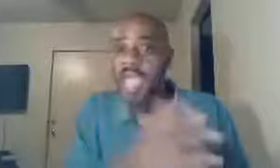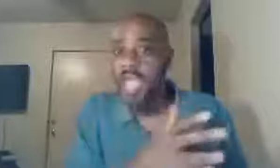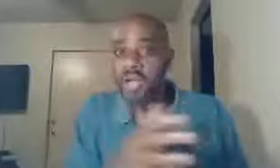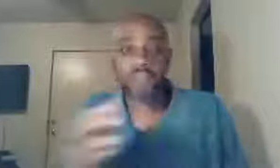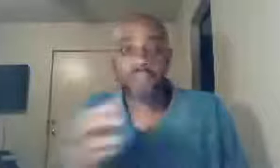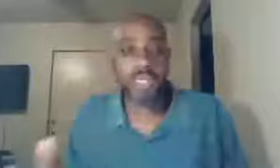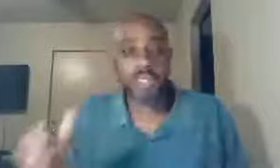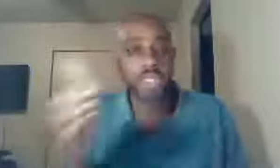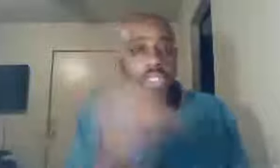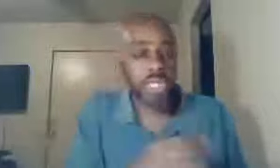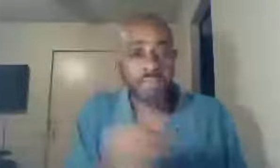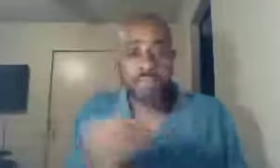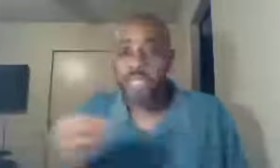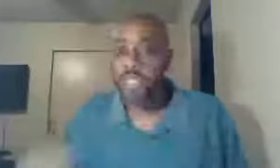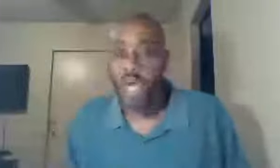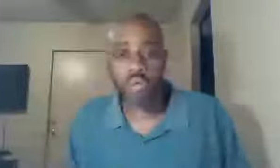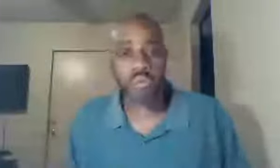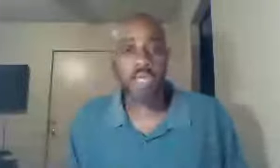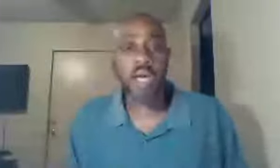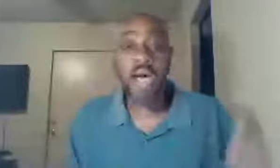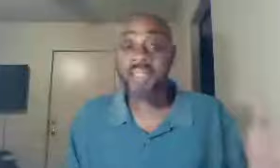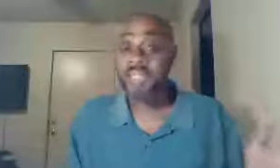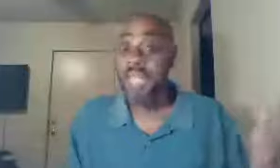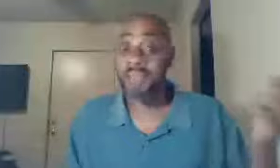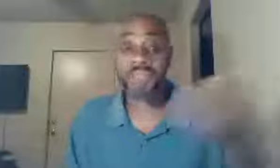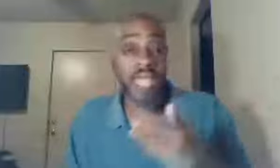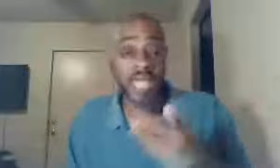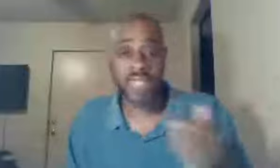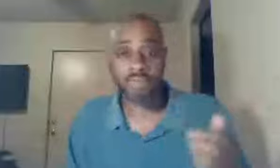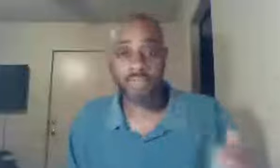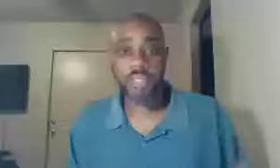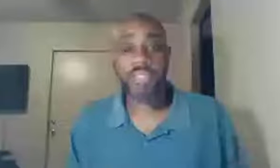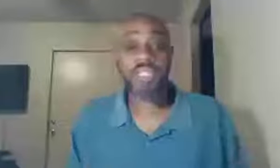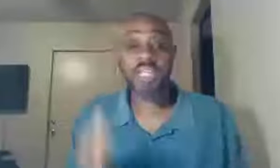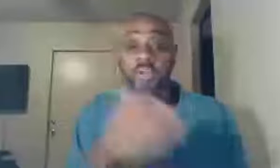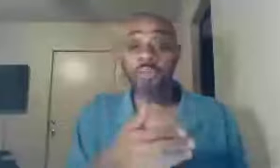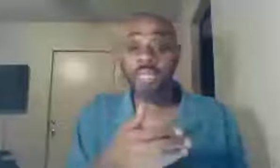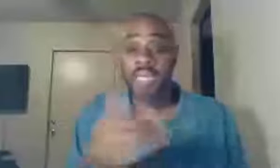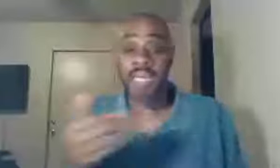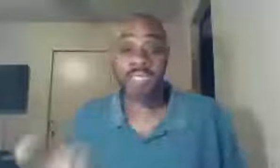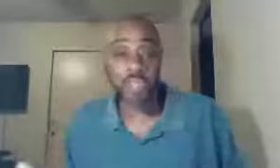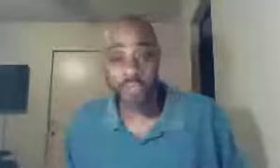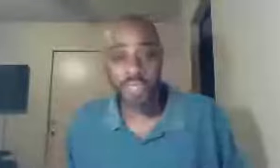tares, wheat, sheep, goat, unsaved, saved, the disobedient, and the obedient,